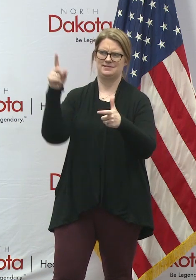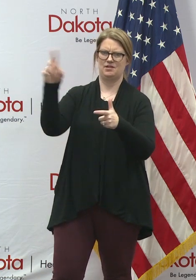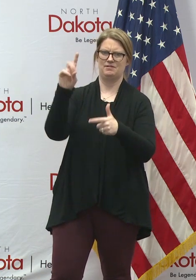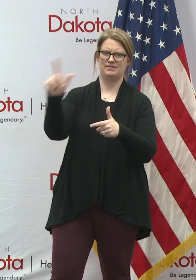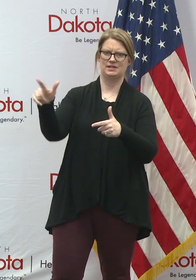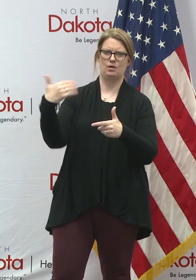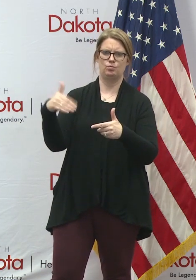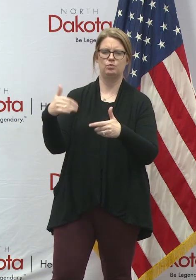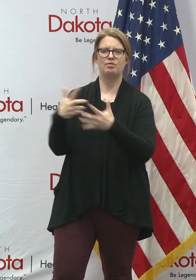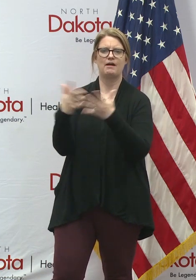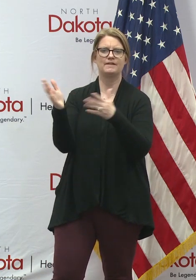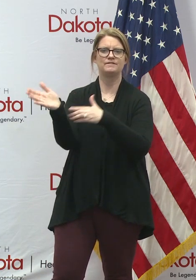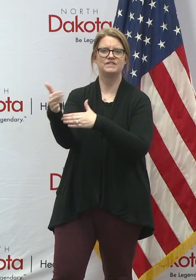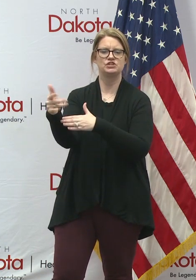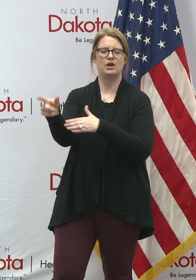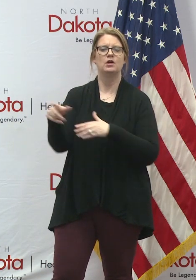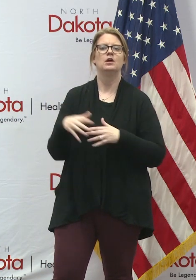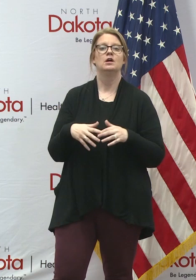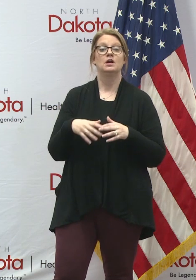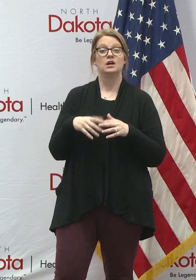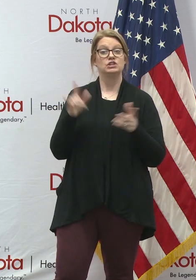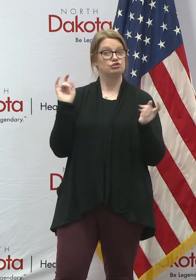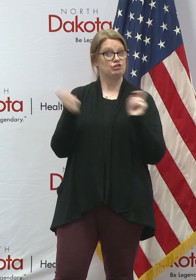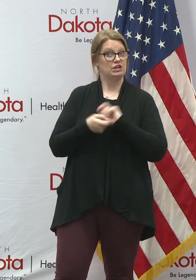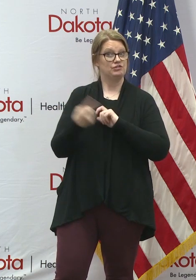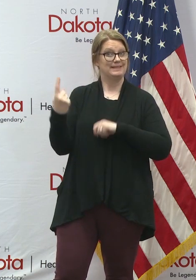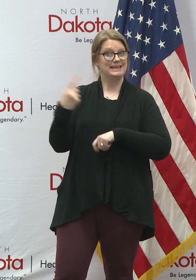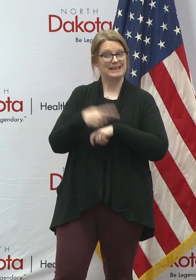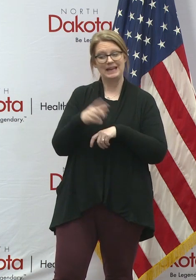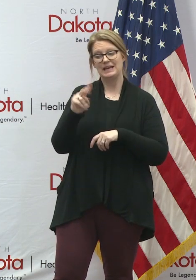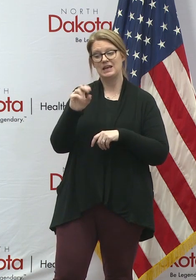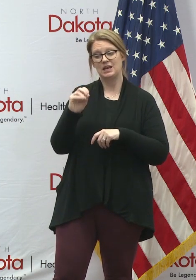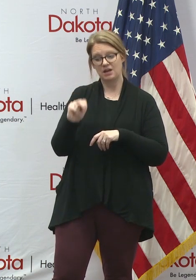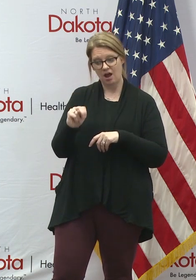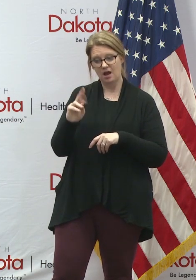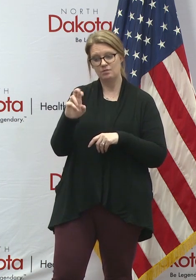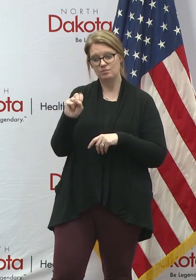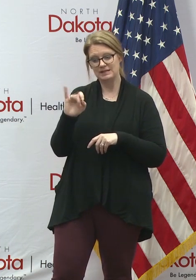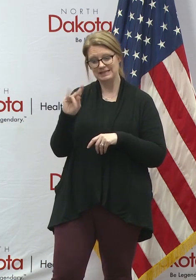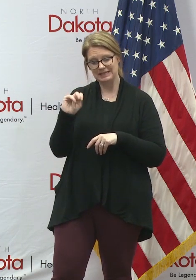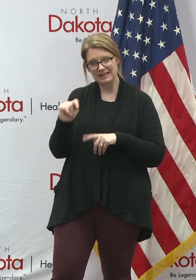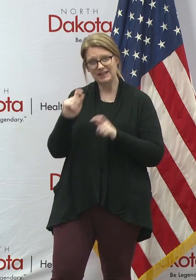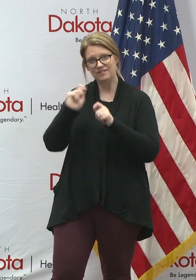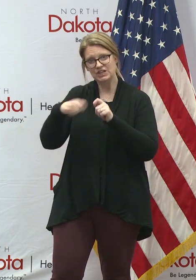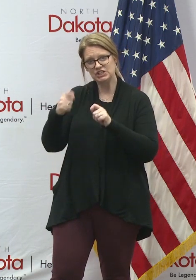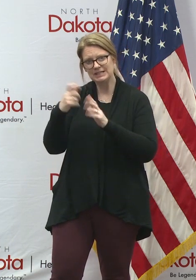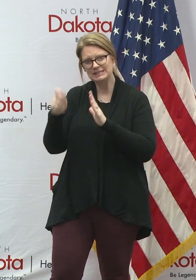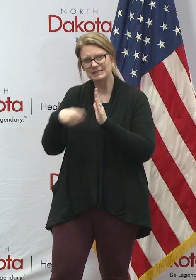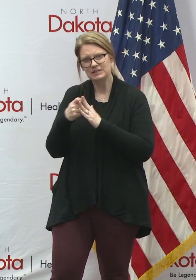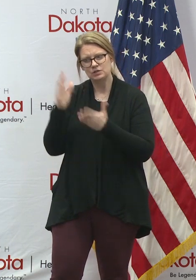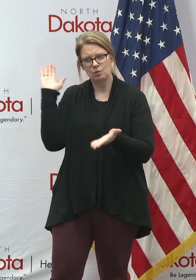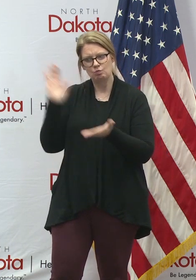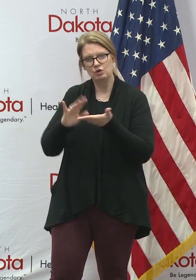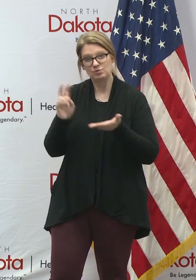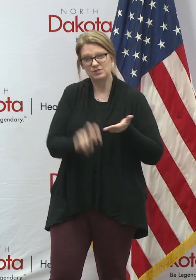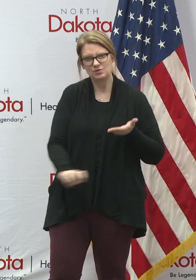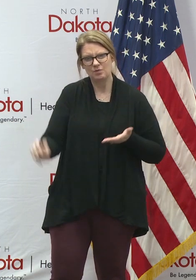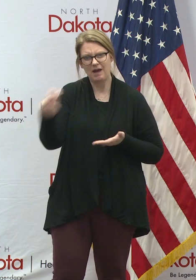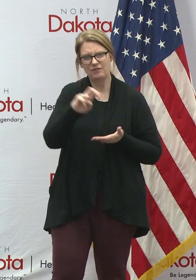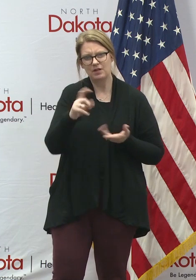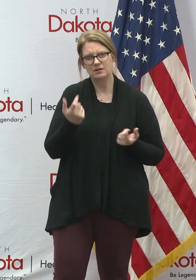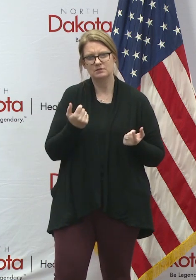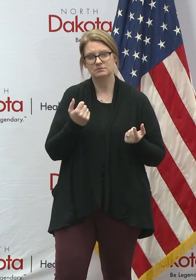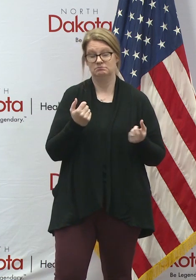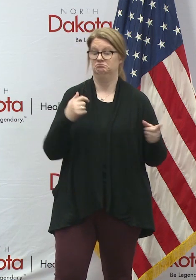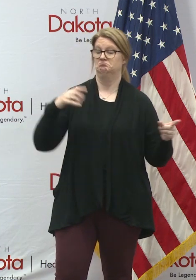Are we considering, uh, changing the date of the non-resident fishing season to reduce travel in from other areas? That's one, uh, we've